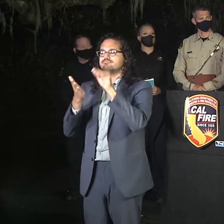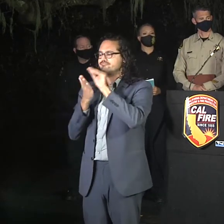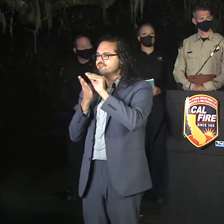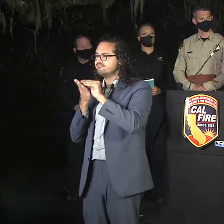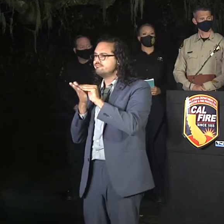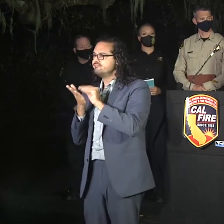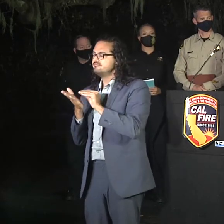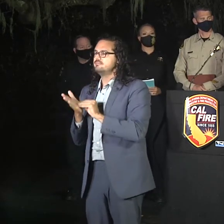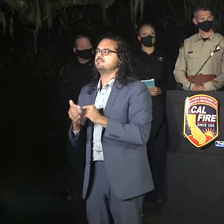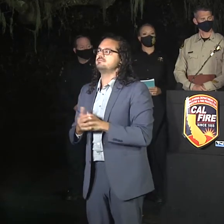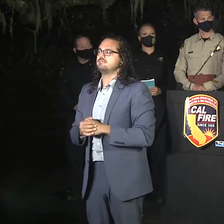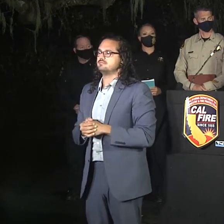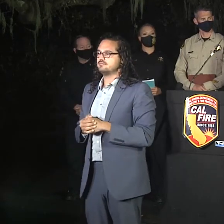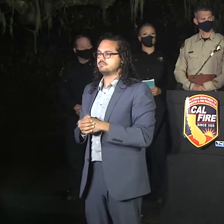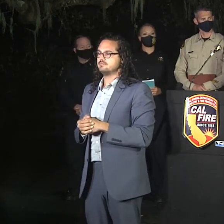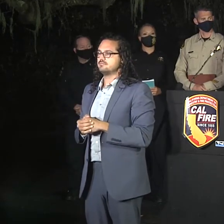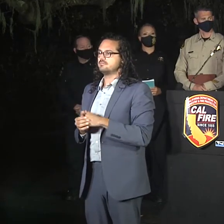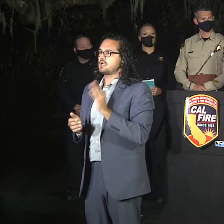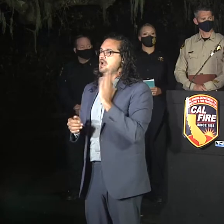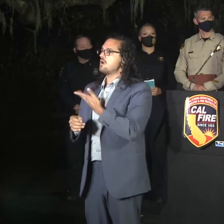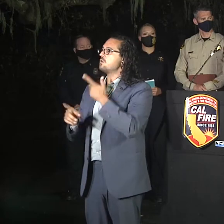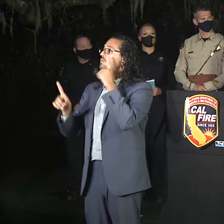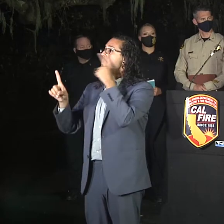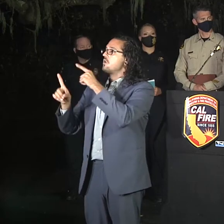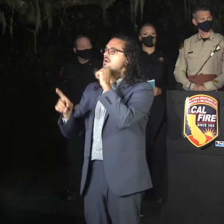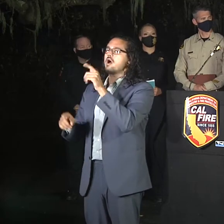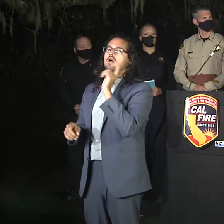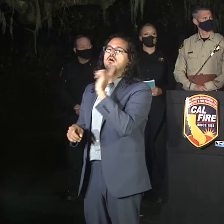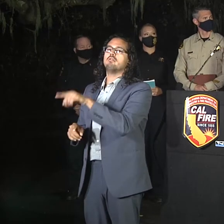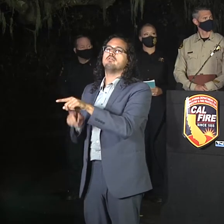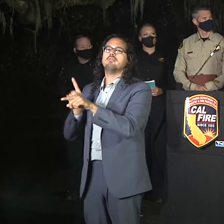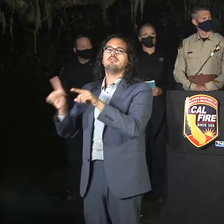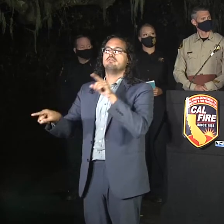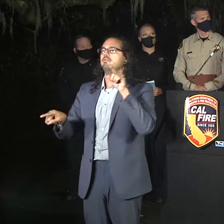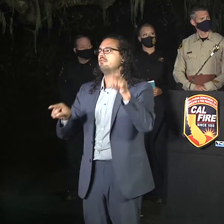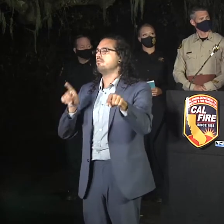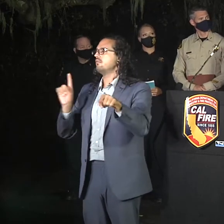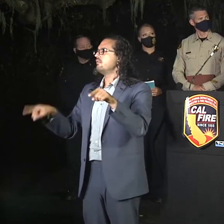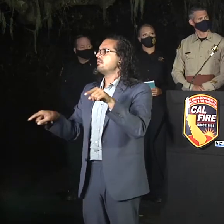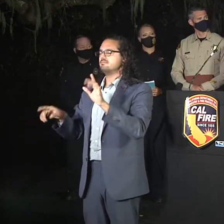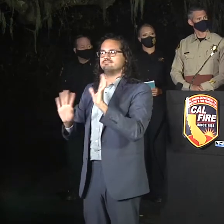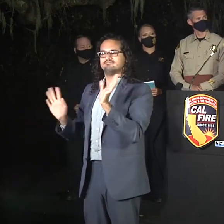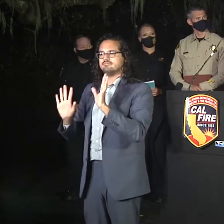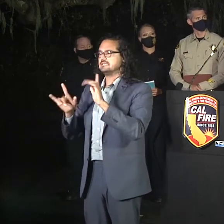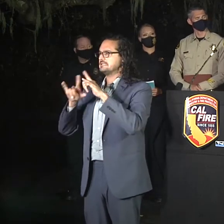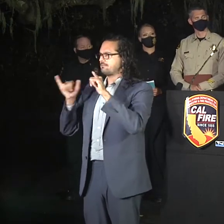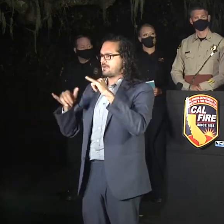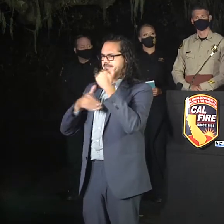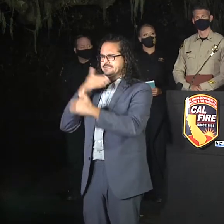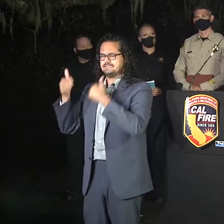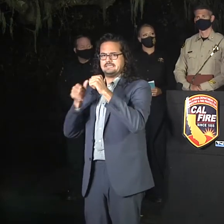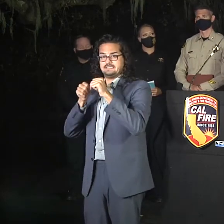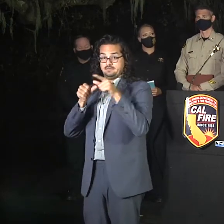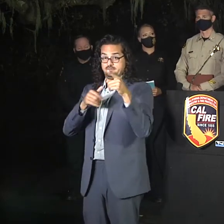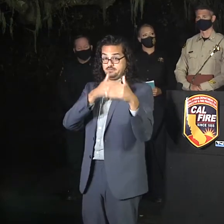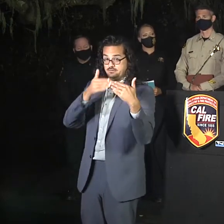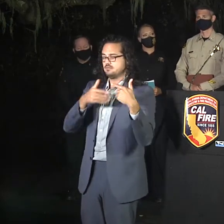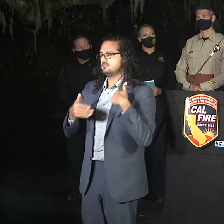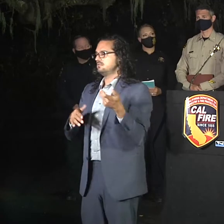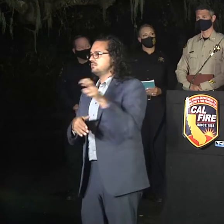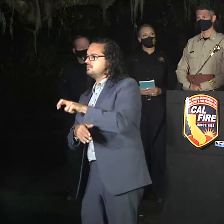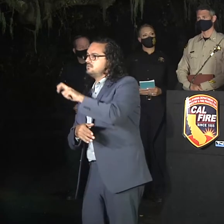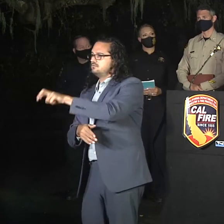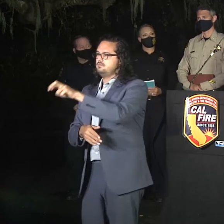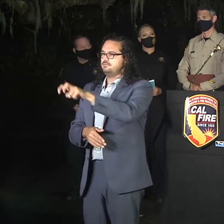multifaceted effort as part of this extinguishment process. From our air program, the air is looking very favorable with the